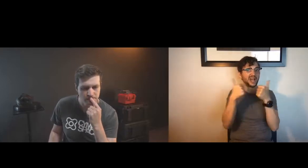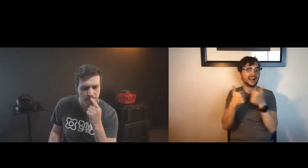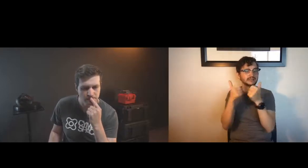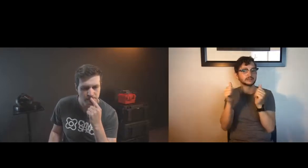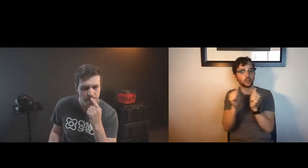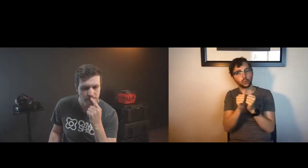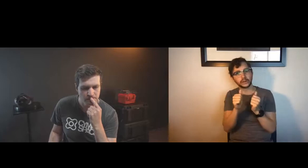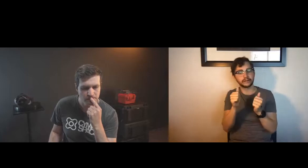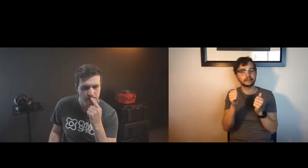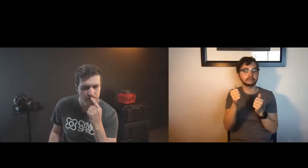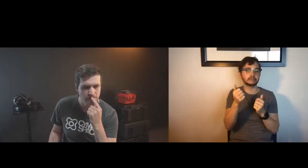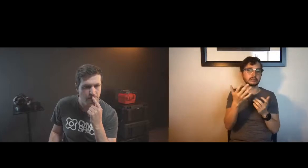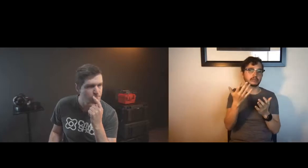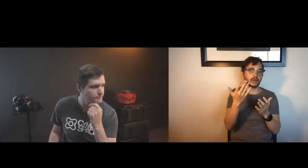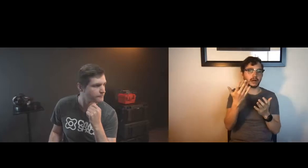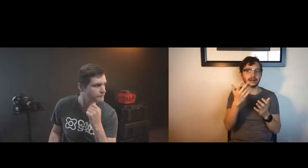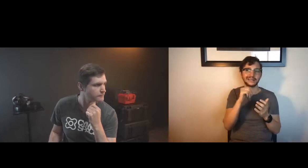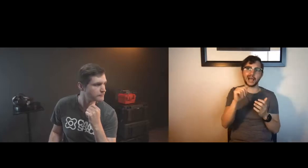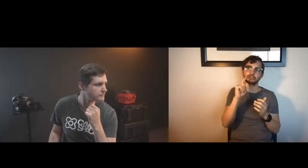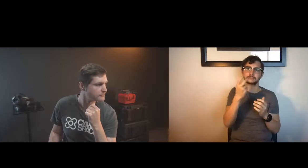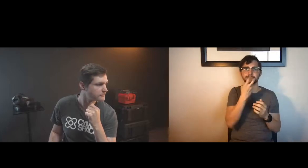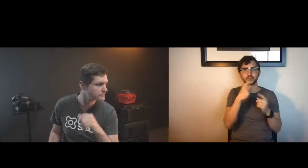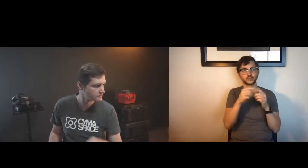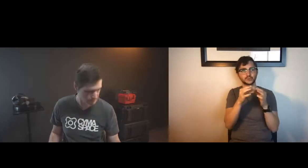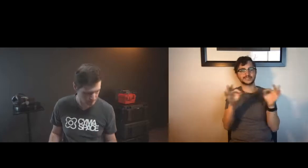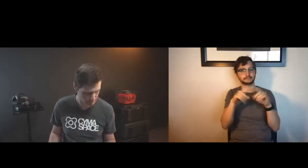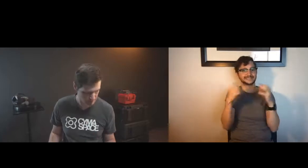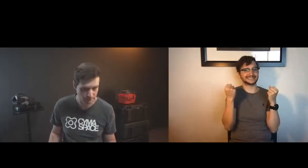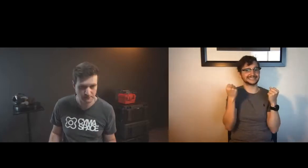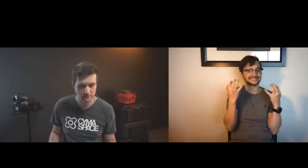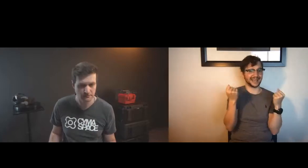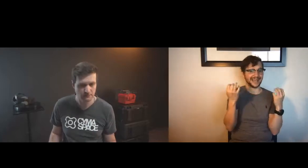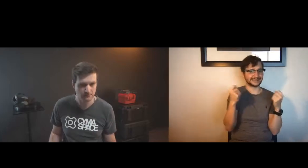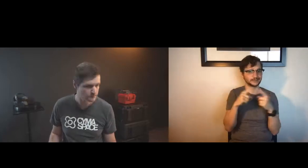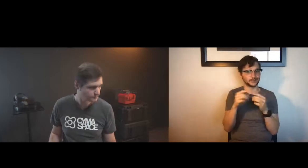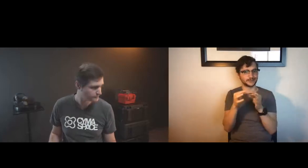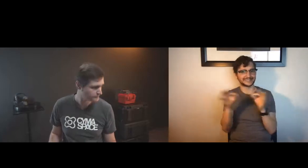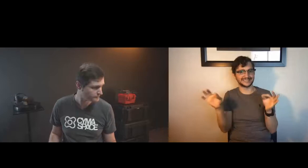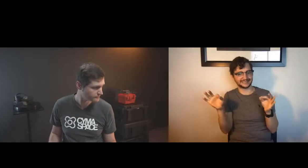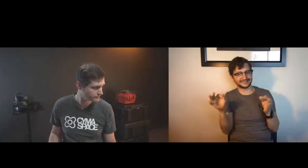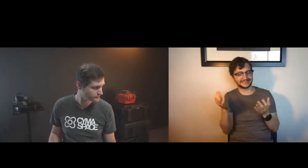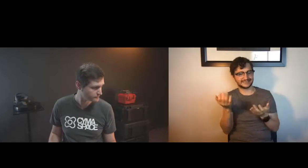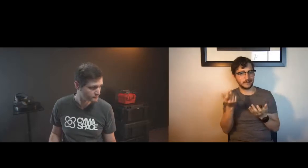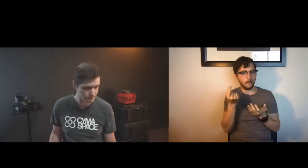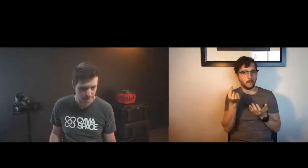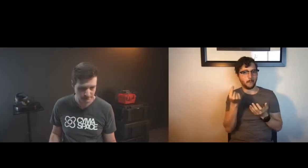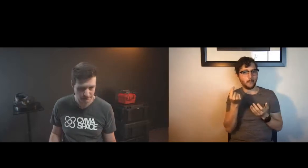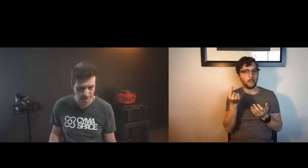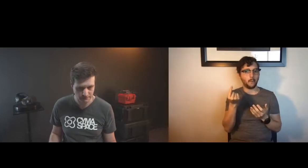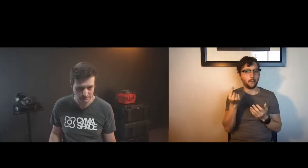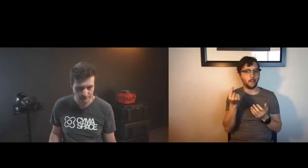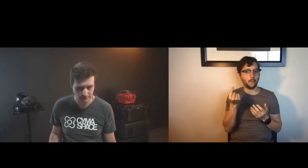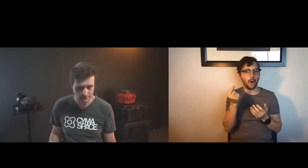the challenge or the challenge is in not just speech to text but going from